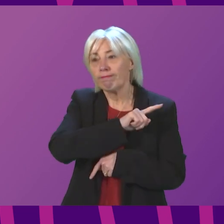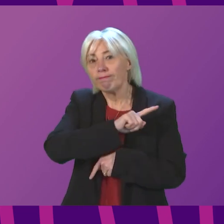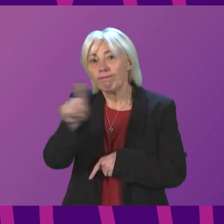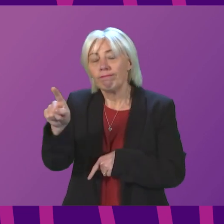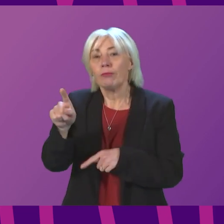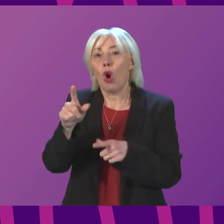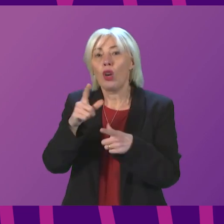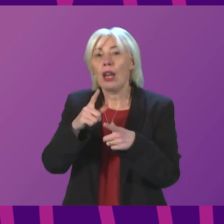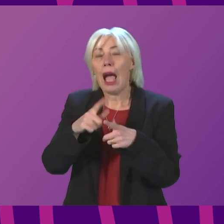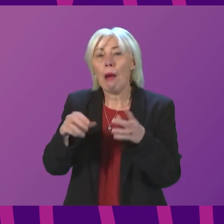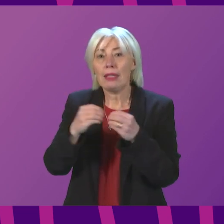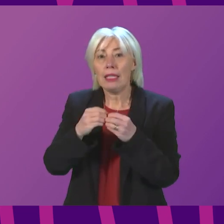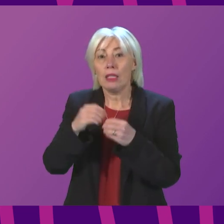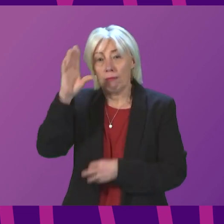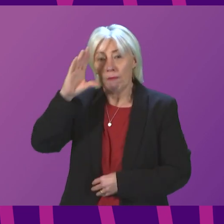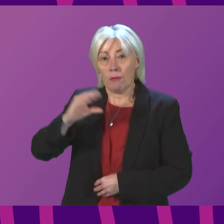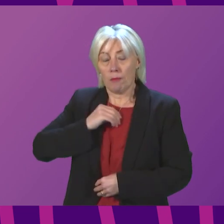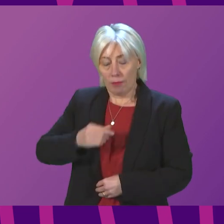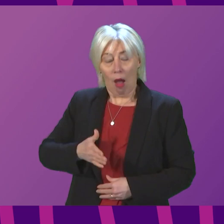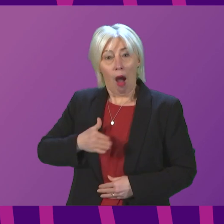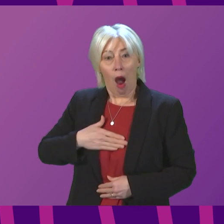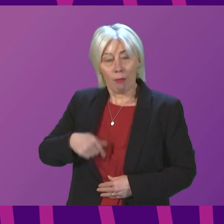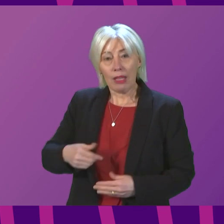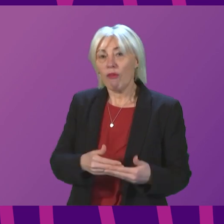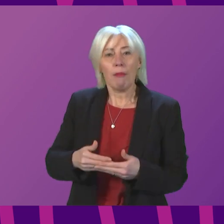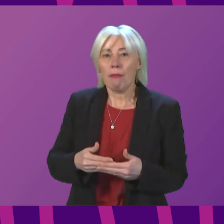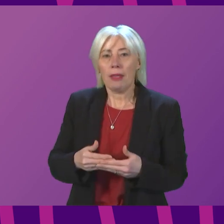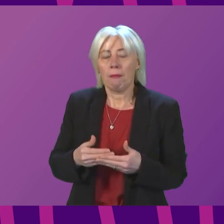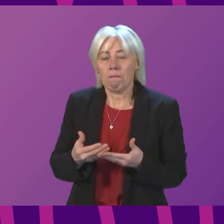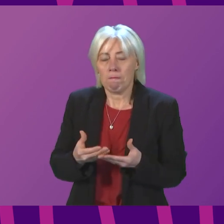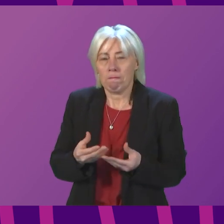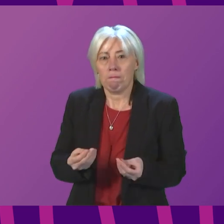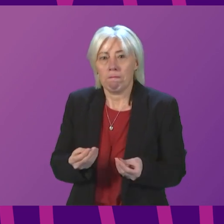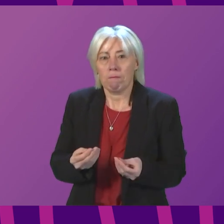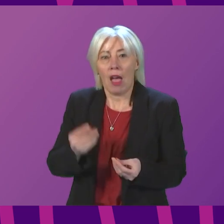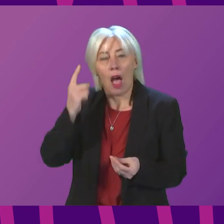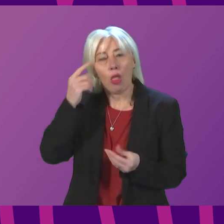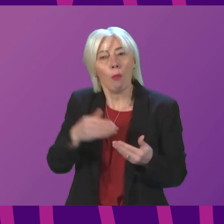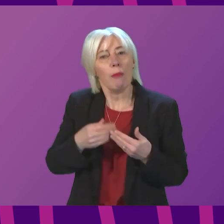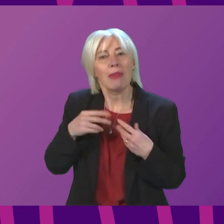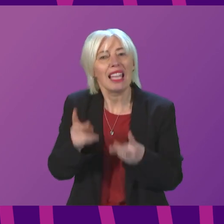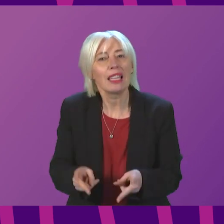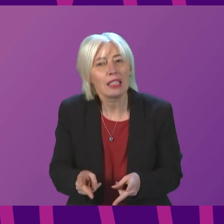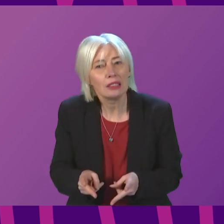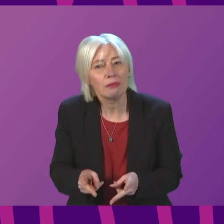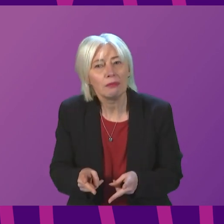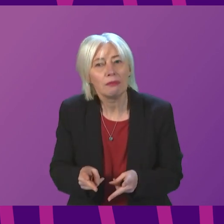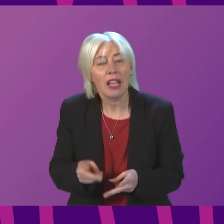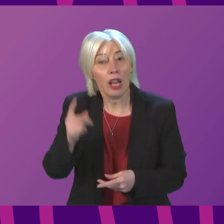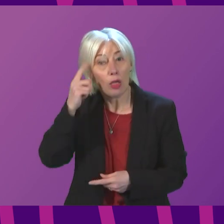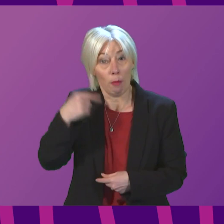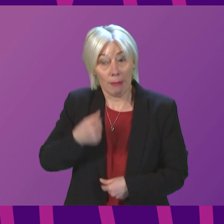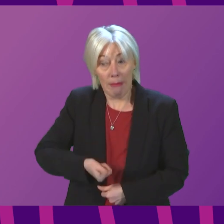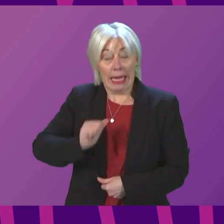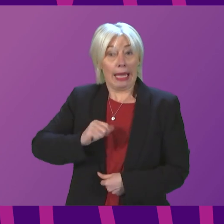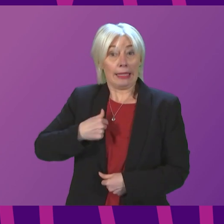I was told the heartbeat had gone. I therefore thought my baby was dead, and it was likely I was next.